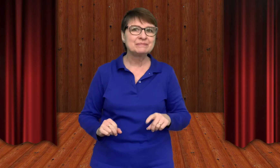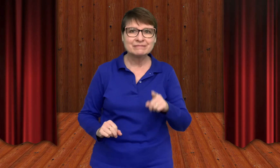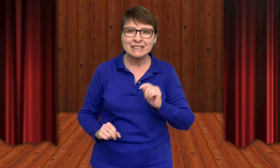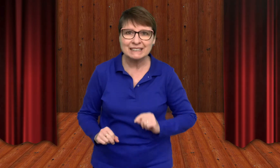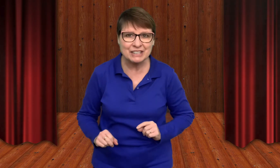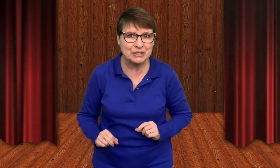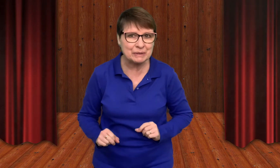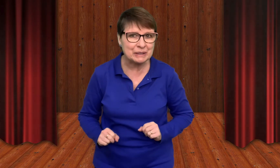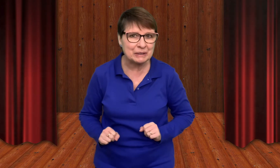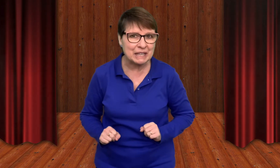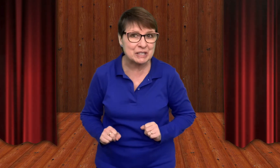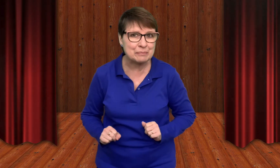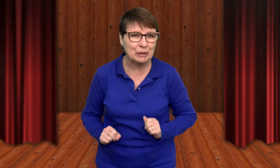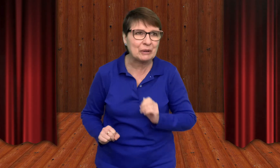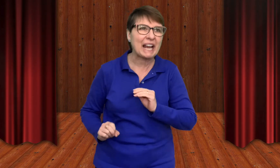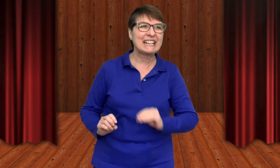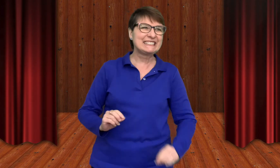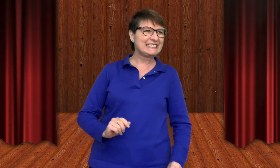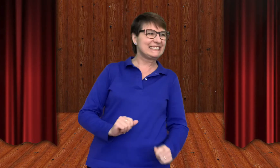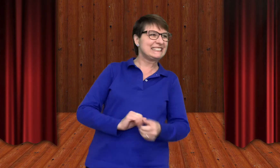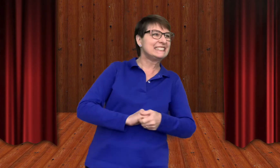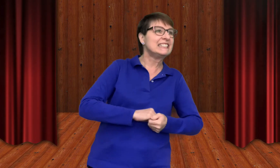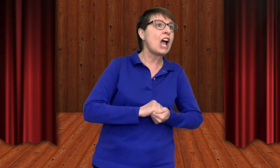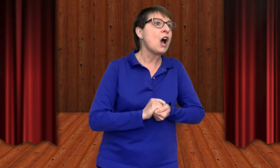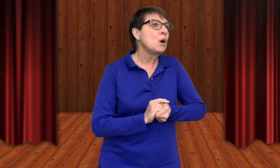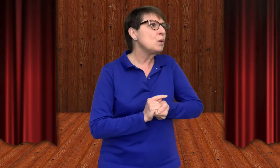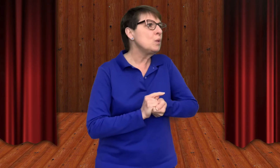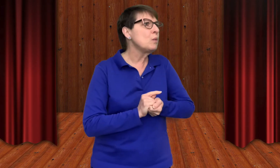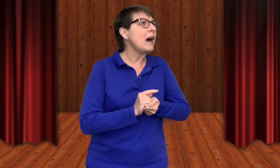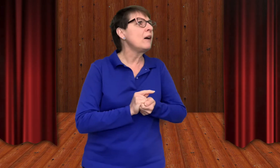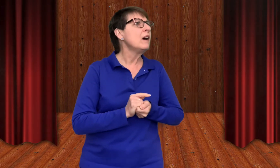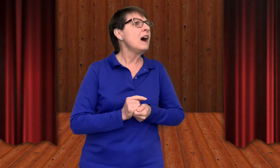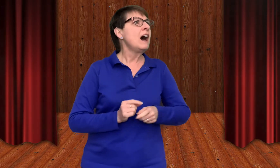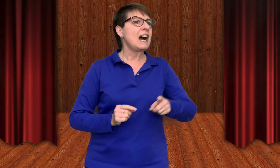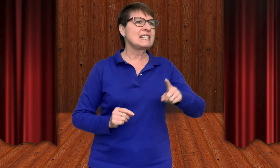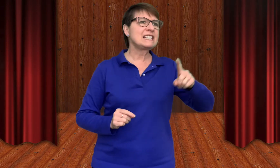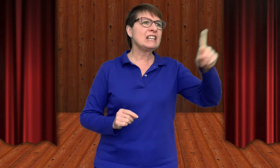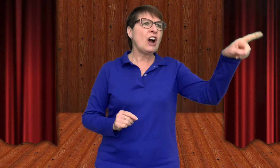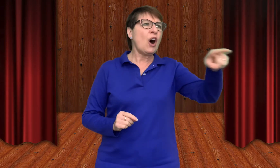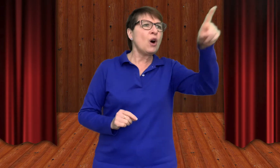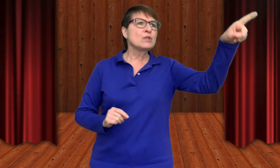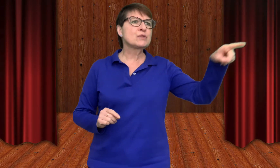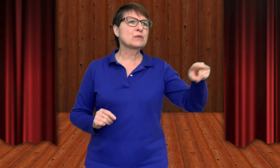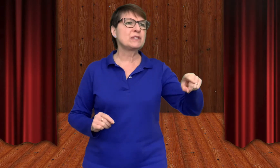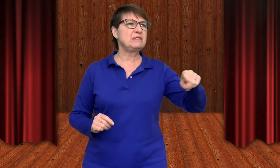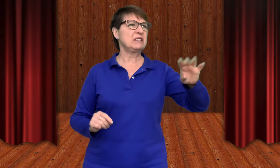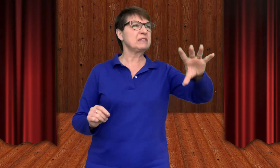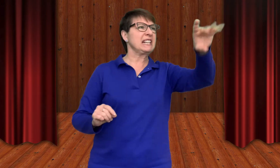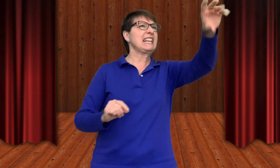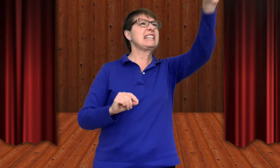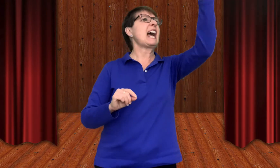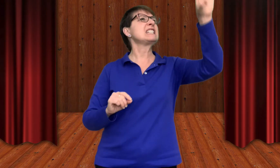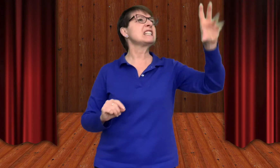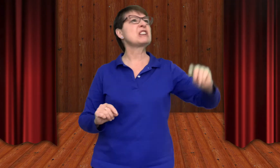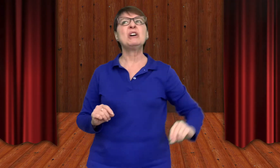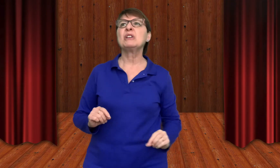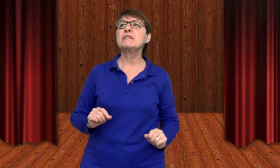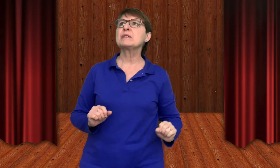Let's do a little exploring. Oh wow, I see all sorts of different gadgets all over the